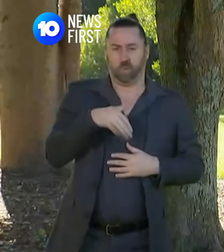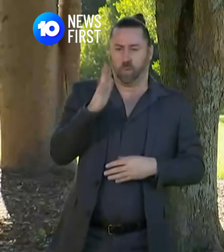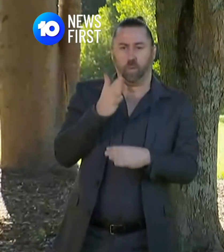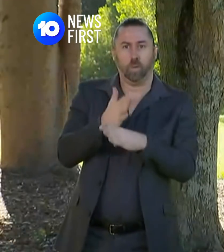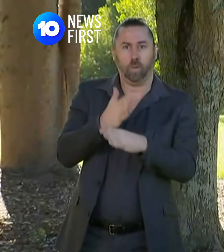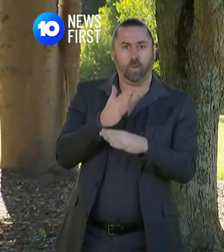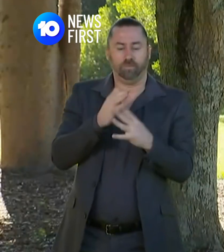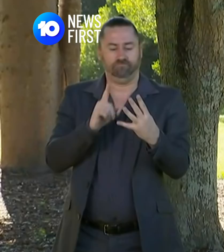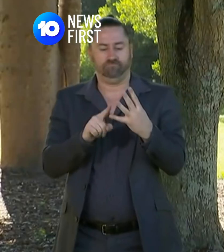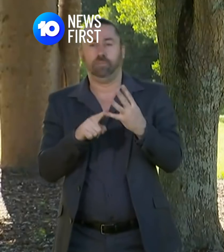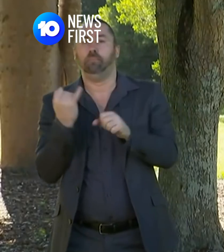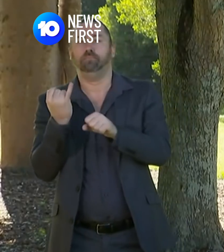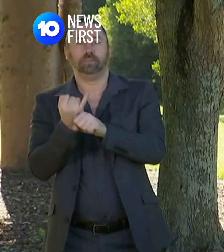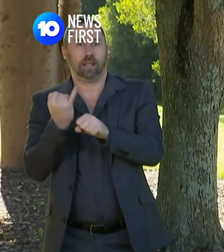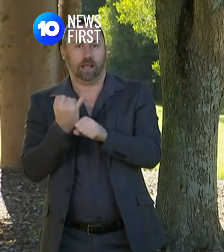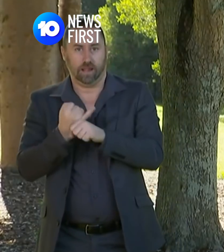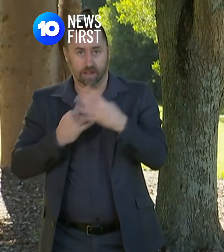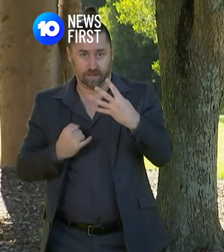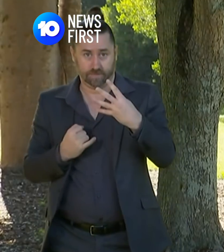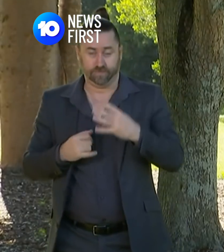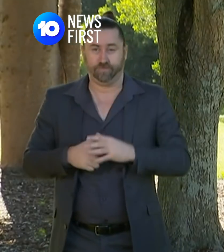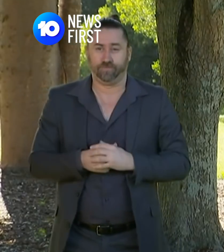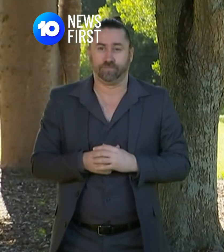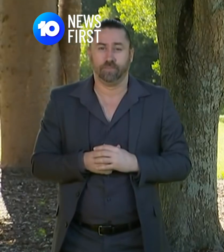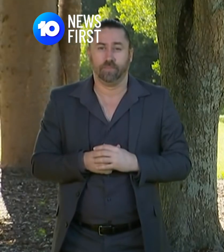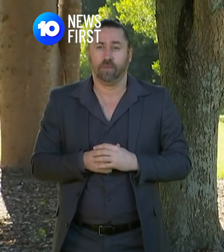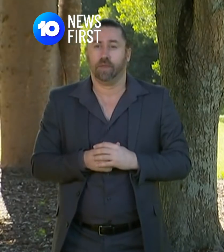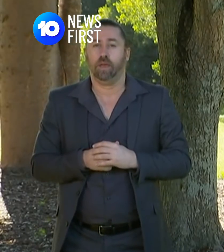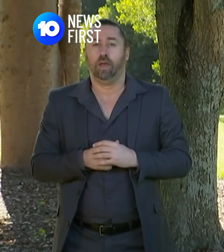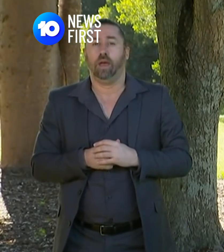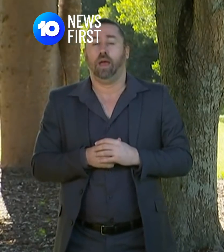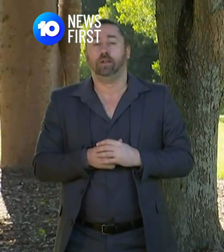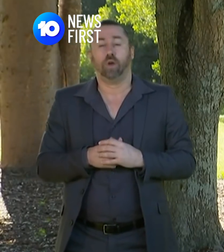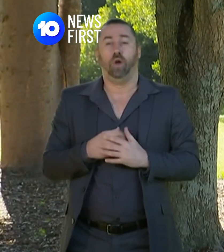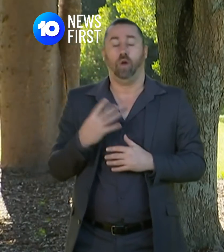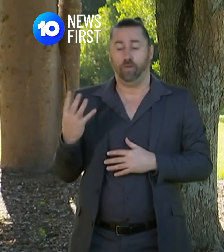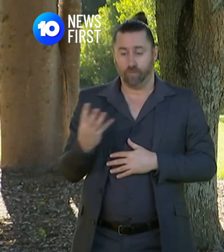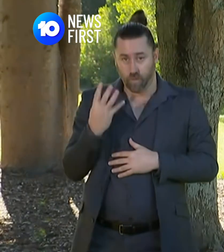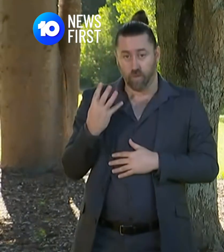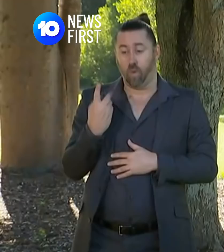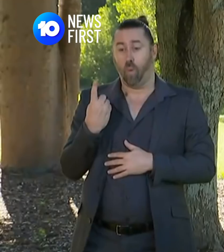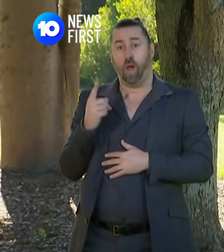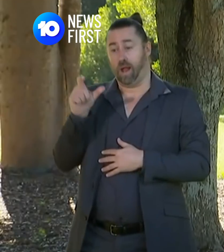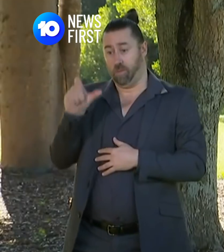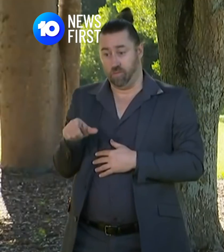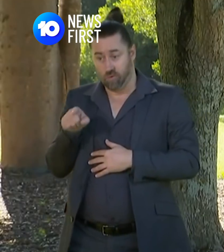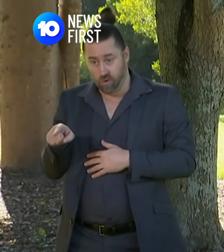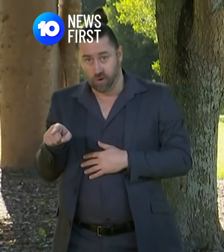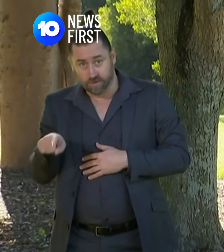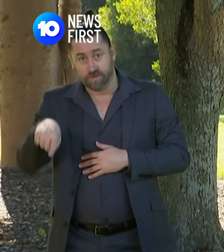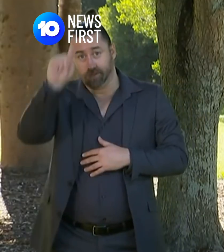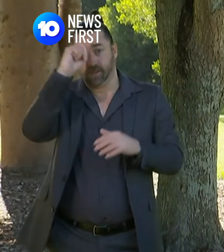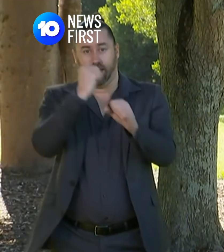medical. Now the other news is that one of these people also travelled to